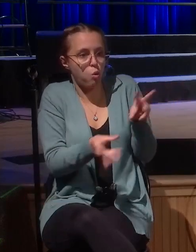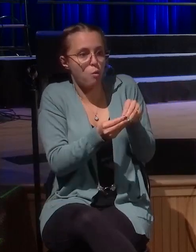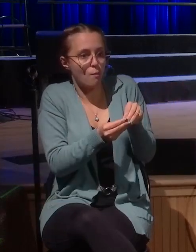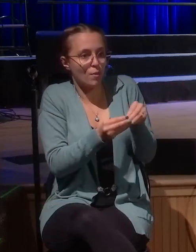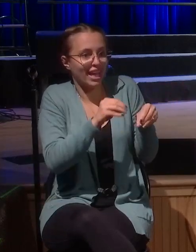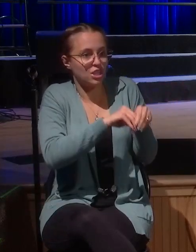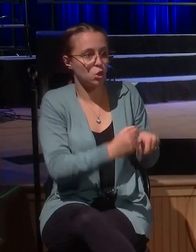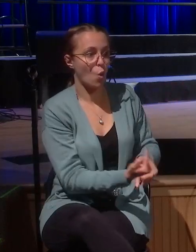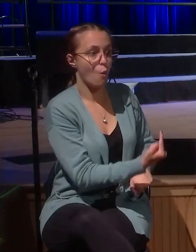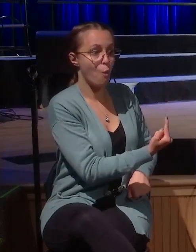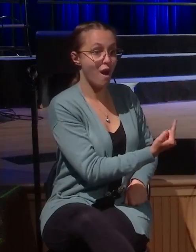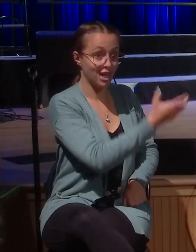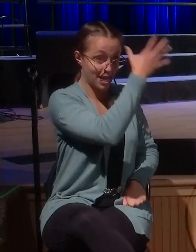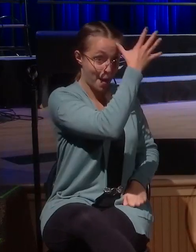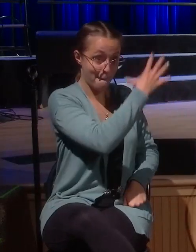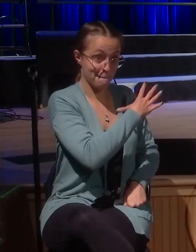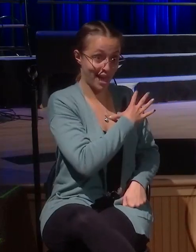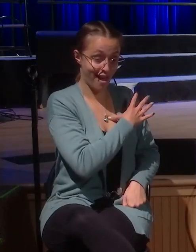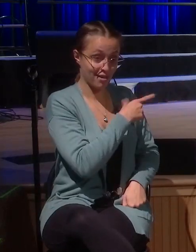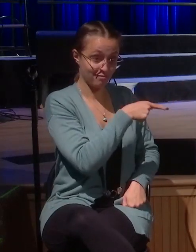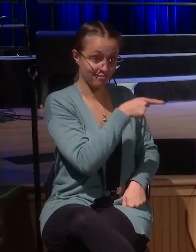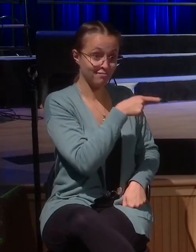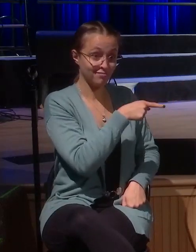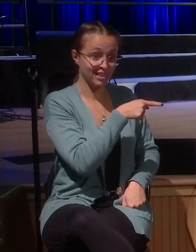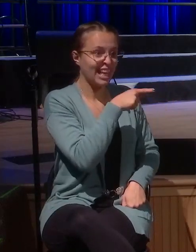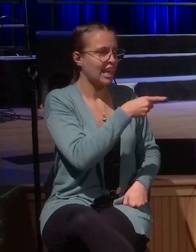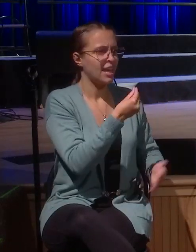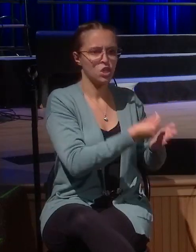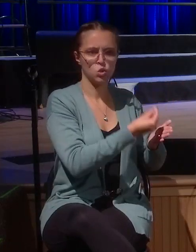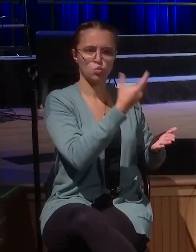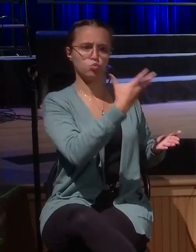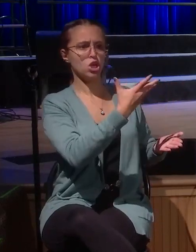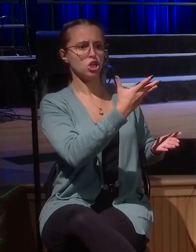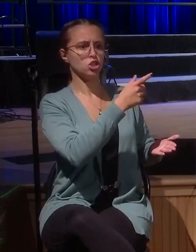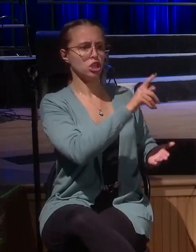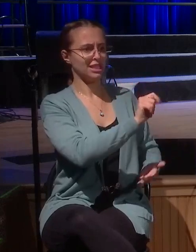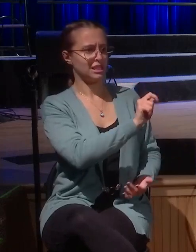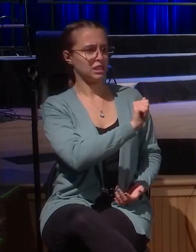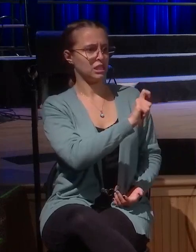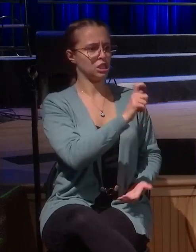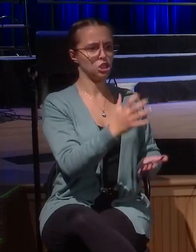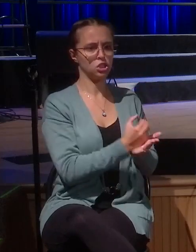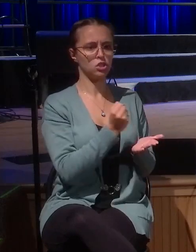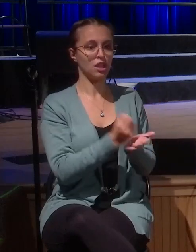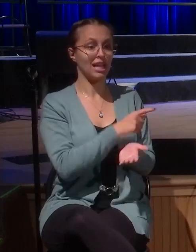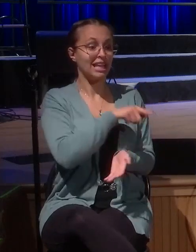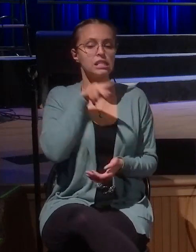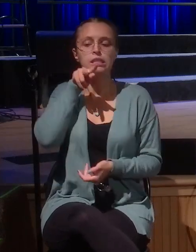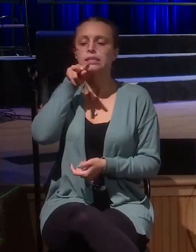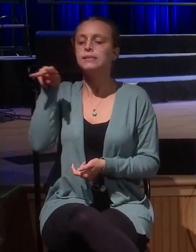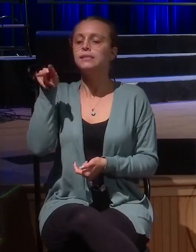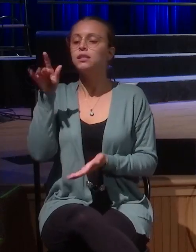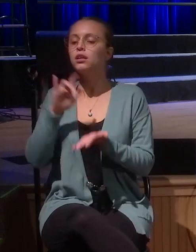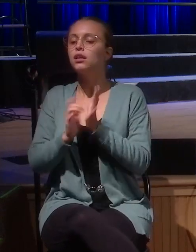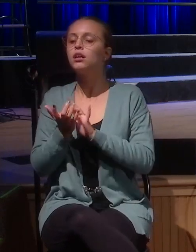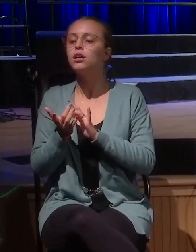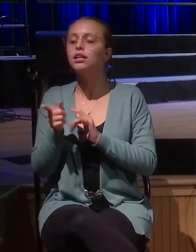tax collector. This is not a parable anymore. Who's rich and illegitimately so. He sees Jesus, or he hears of Jesus and says, I